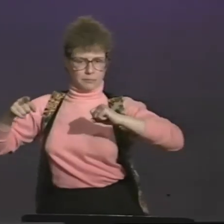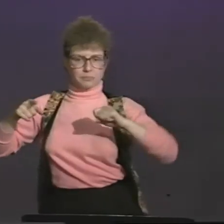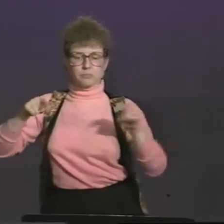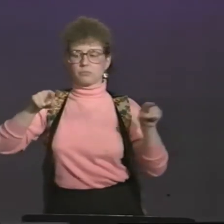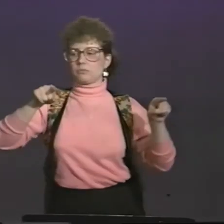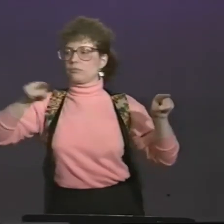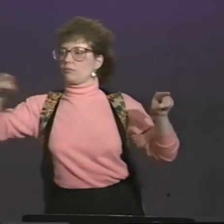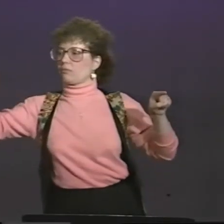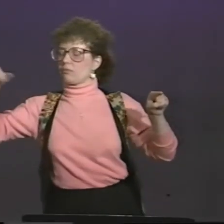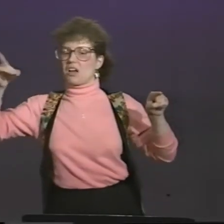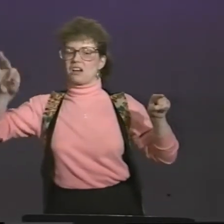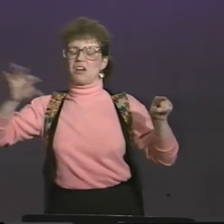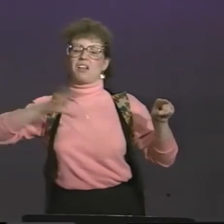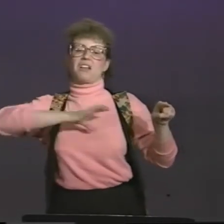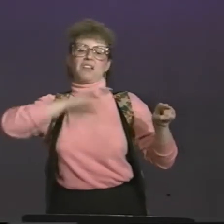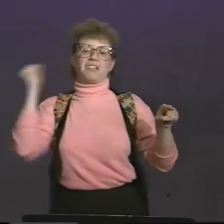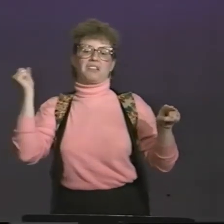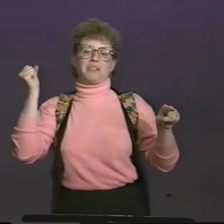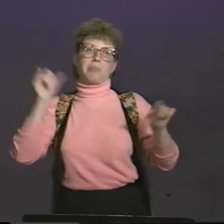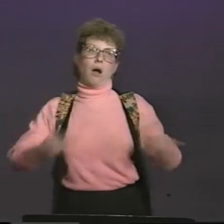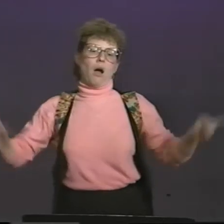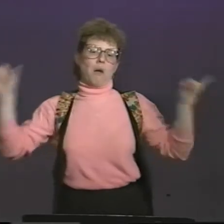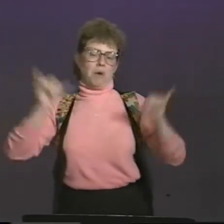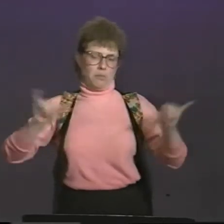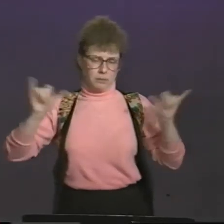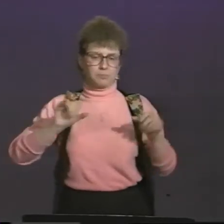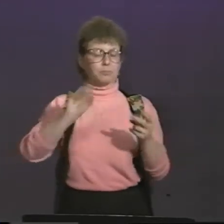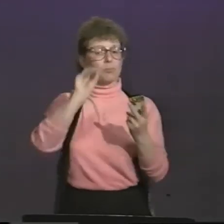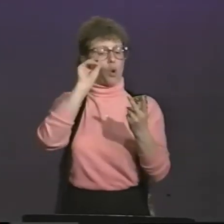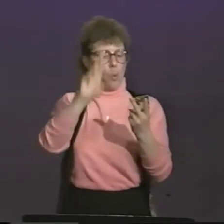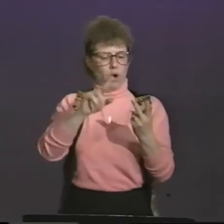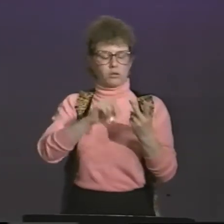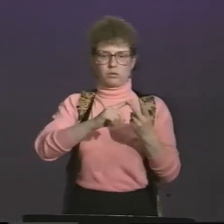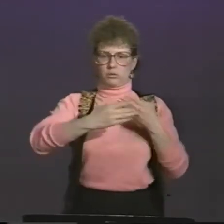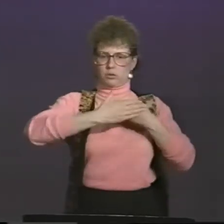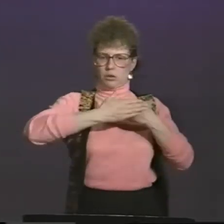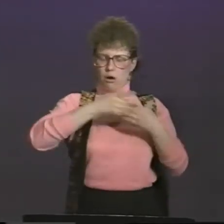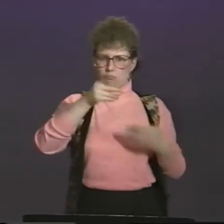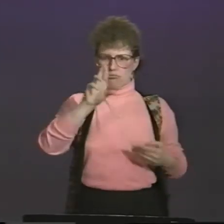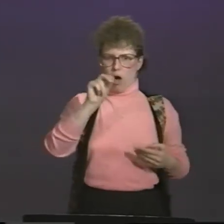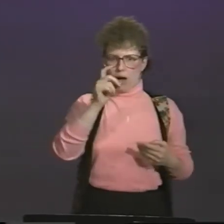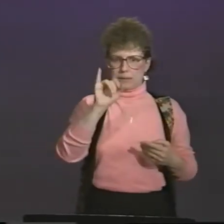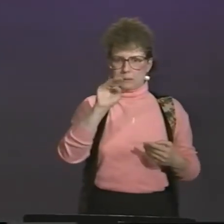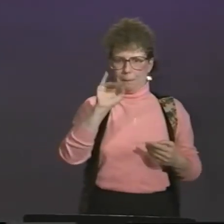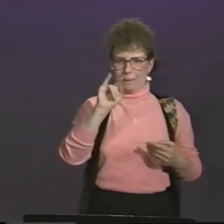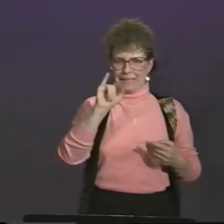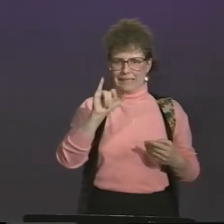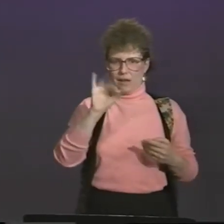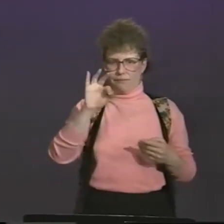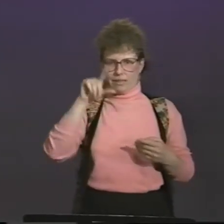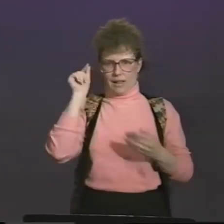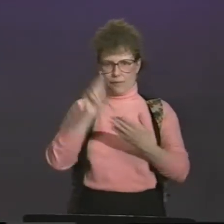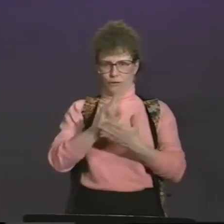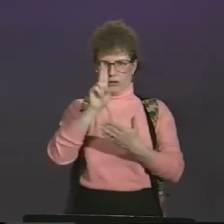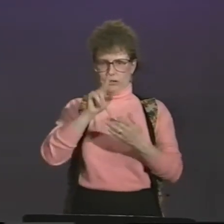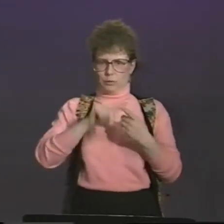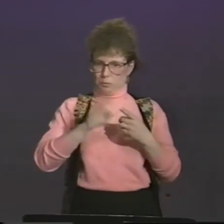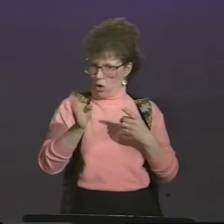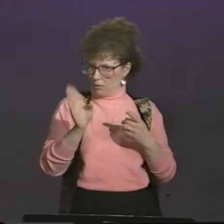Now with the timeframe between the two studies with regard to resistance to ASL, perhaps it was still being resisted by the time of the first study and not by the time of the